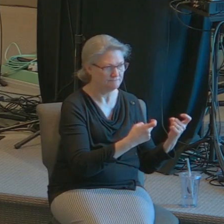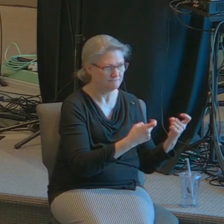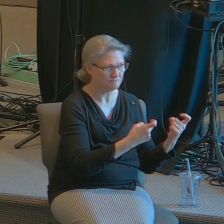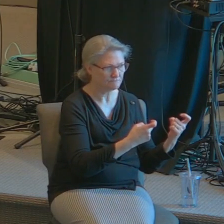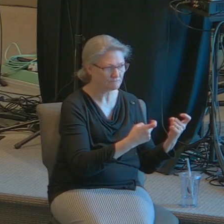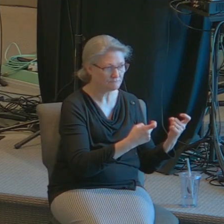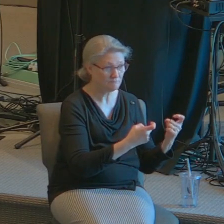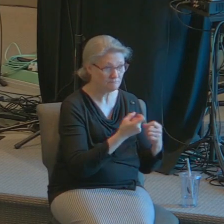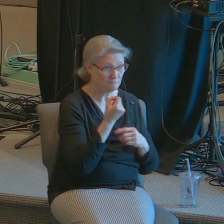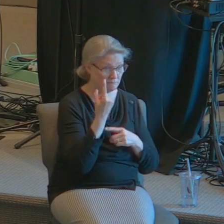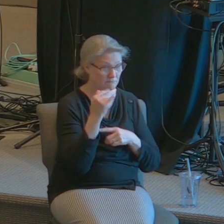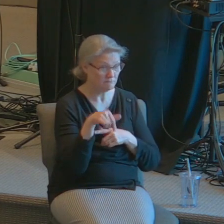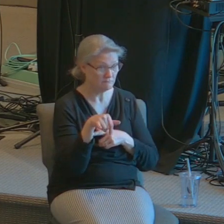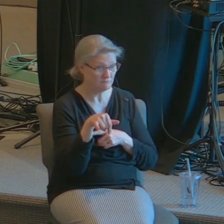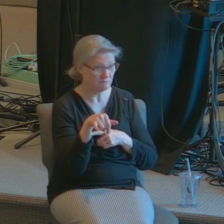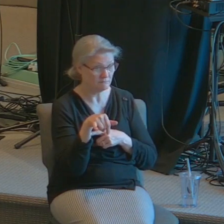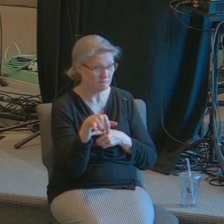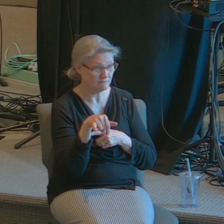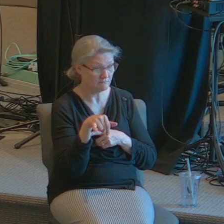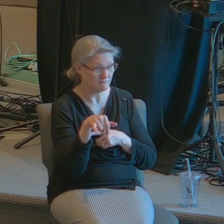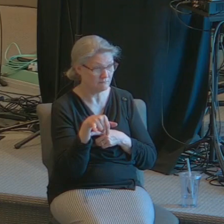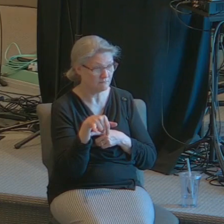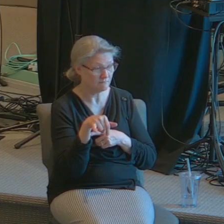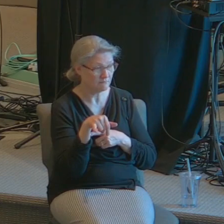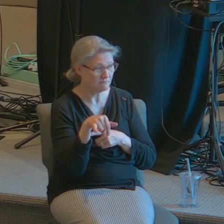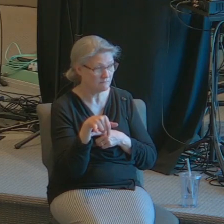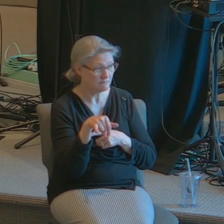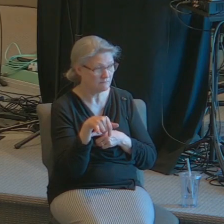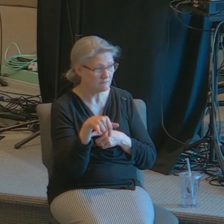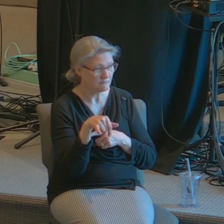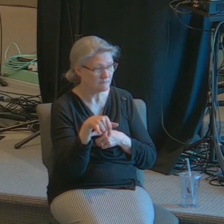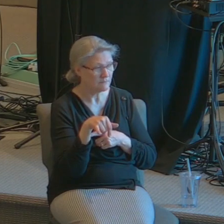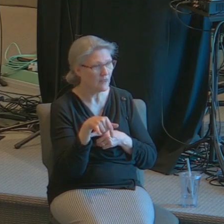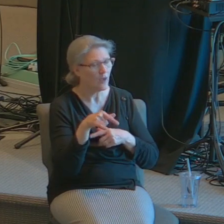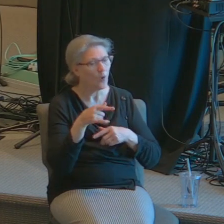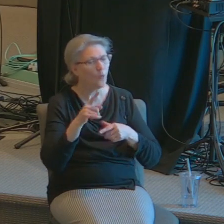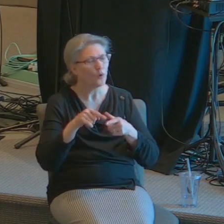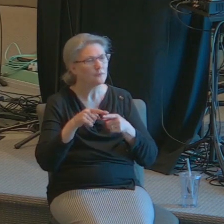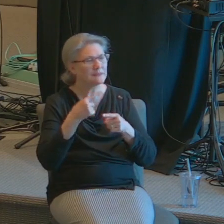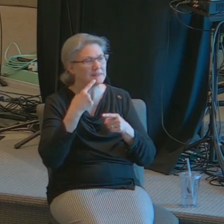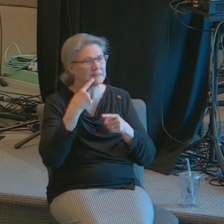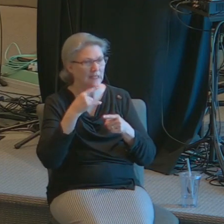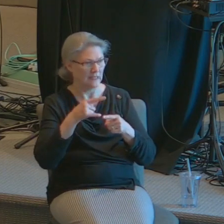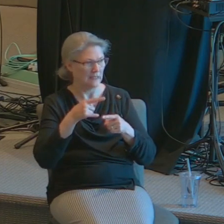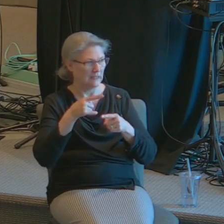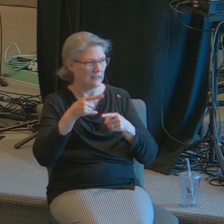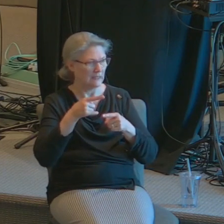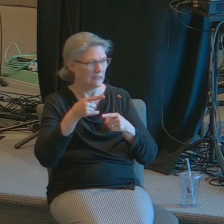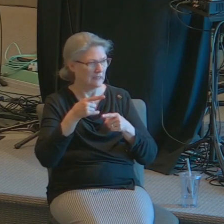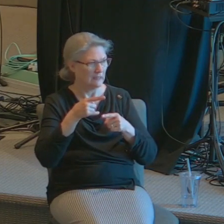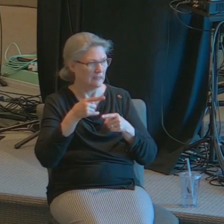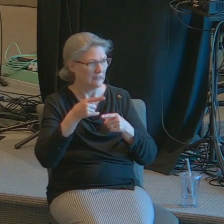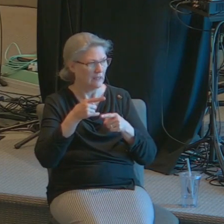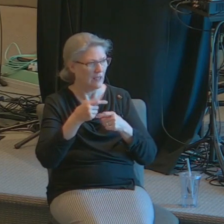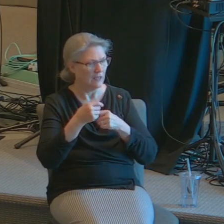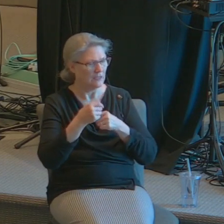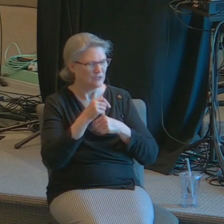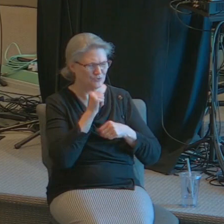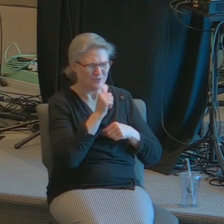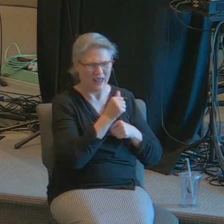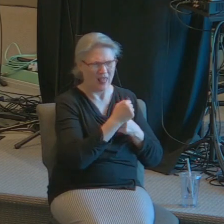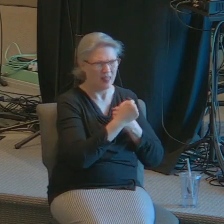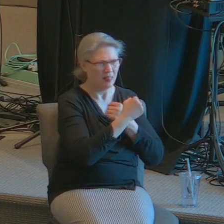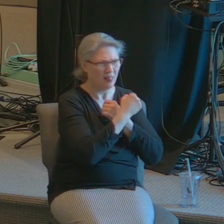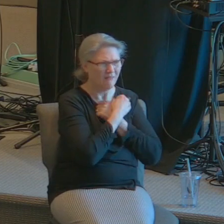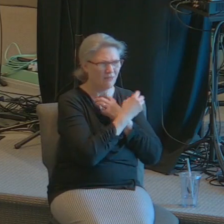does that make sense to you? So when we say that love not the